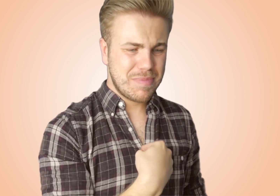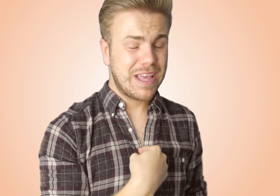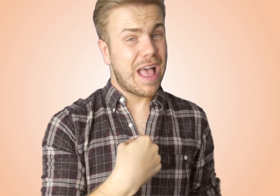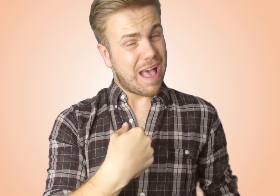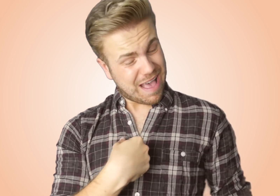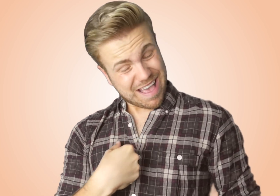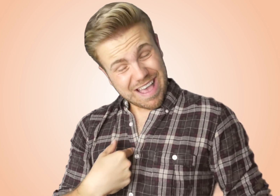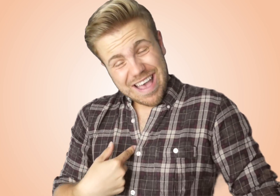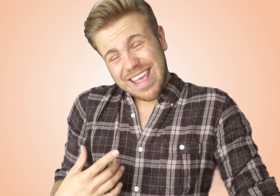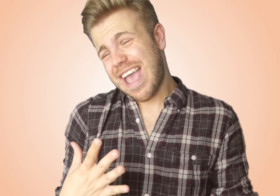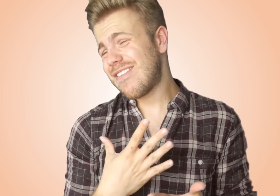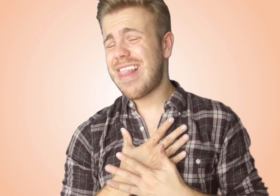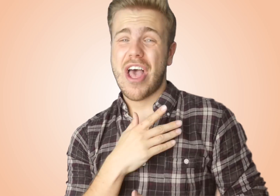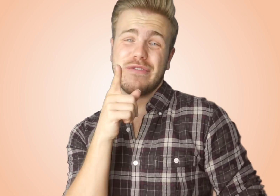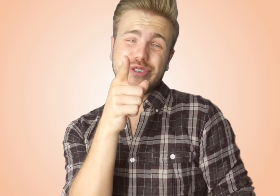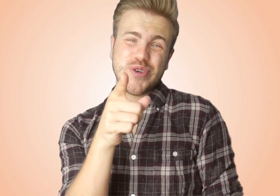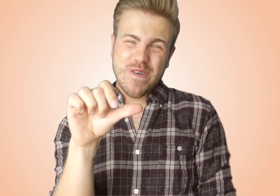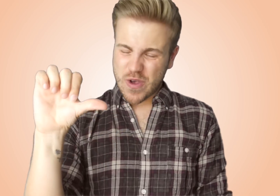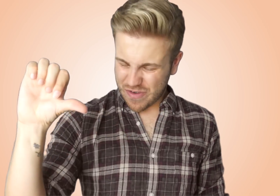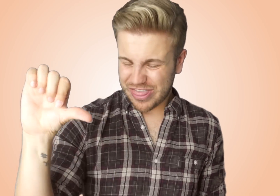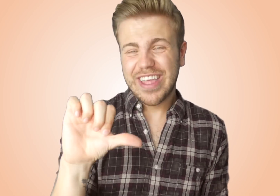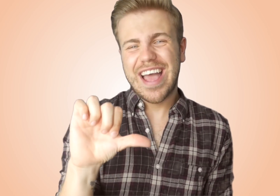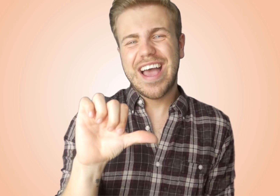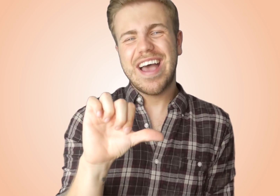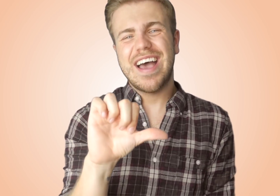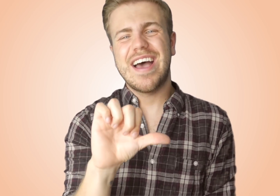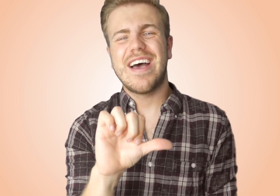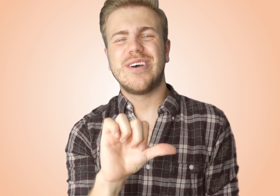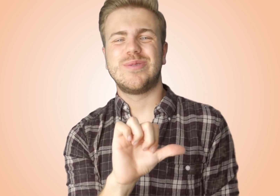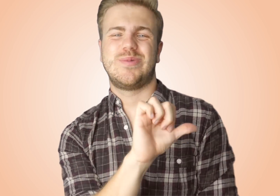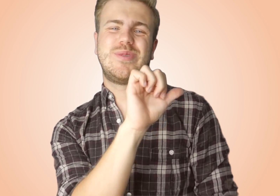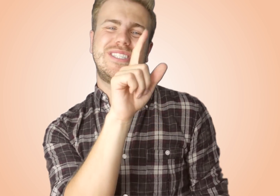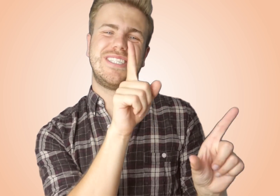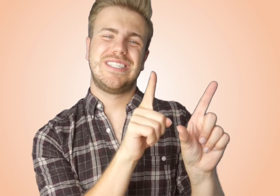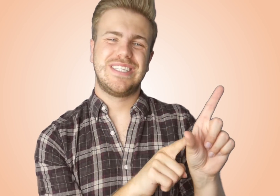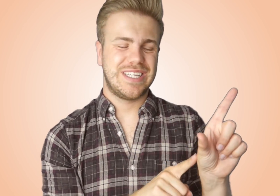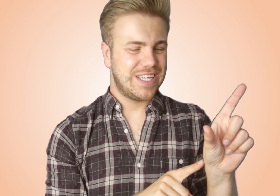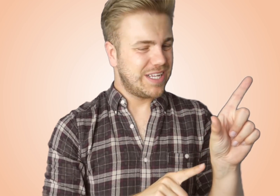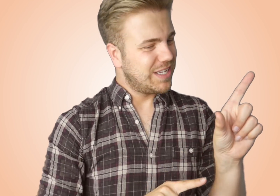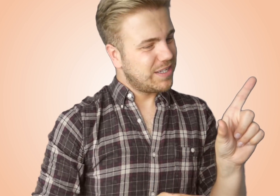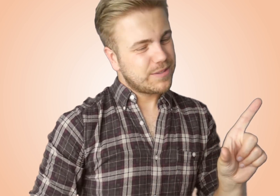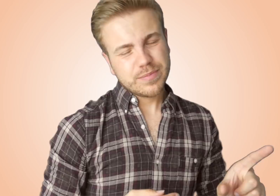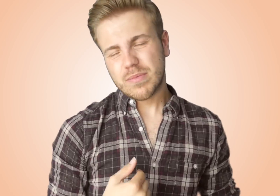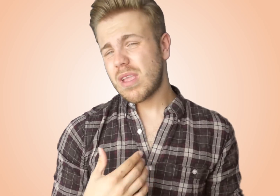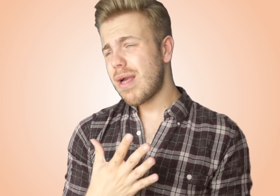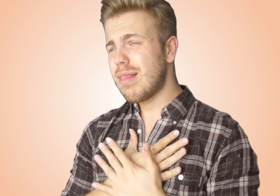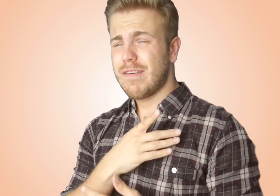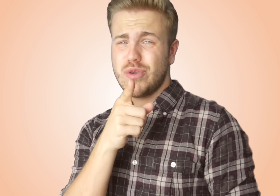me I have loved you for a thousand years I love